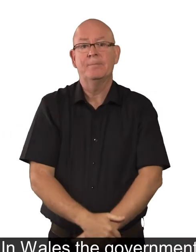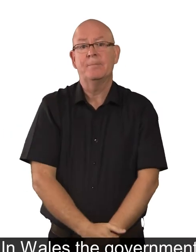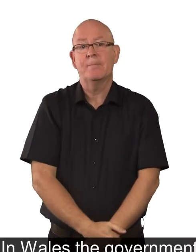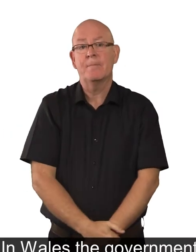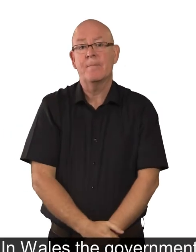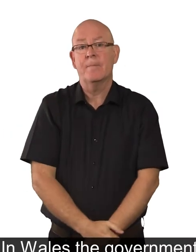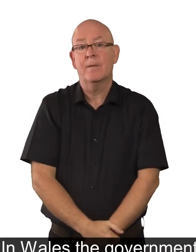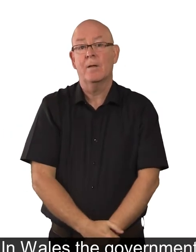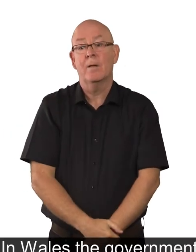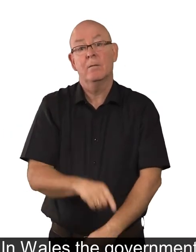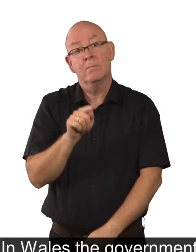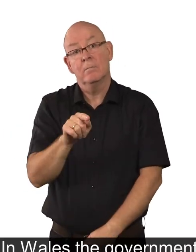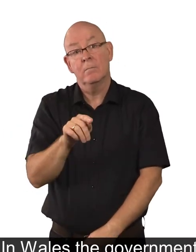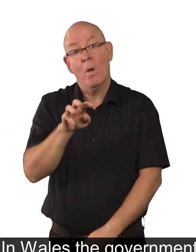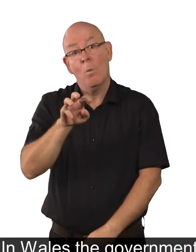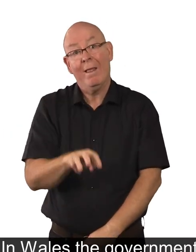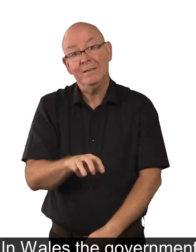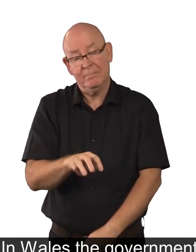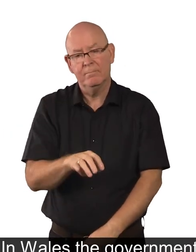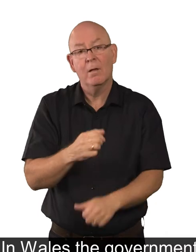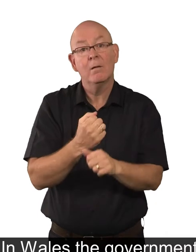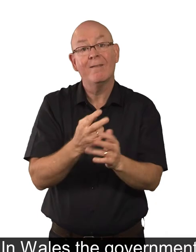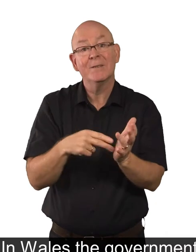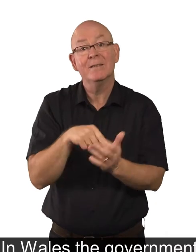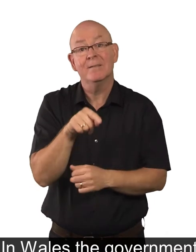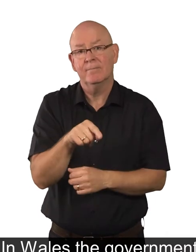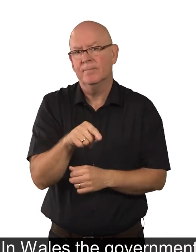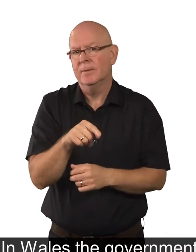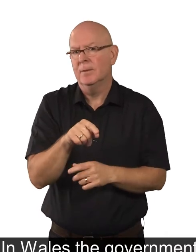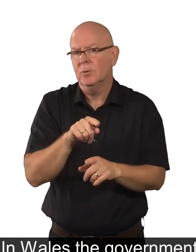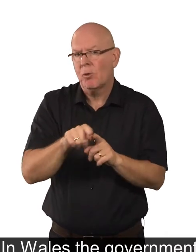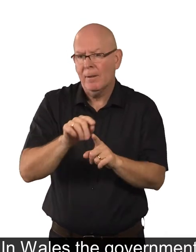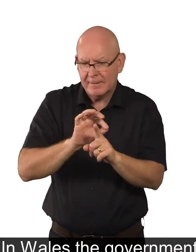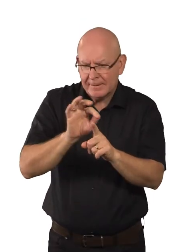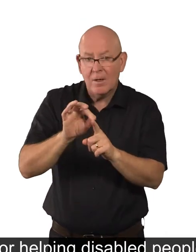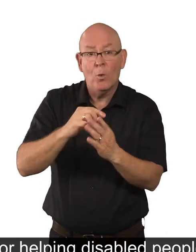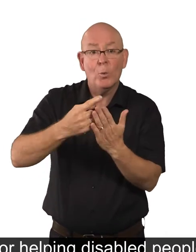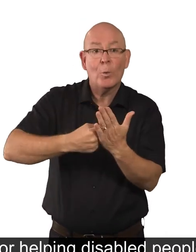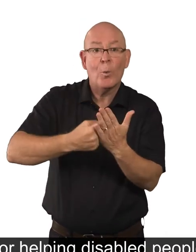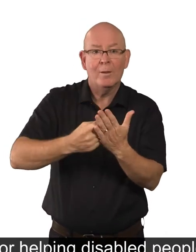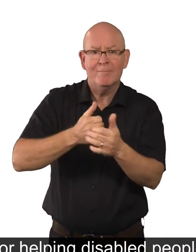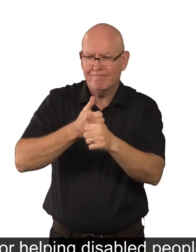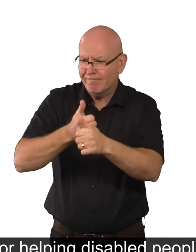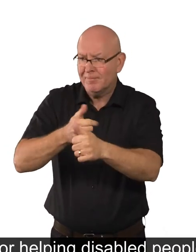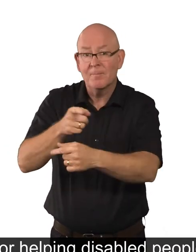In Wales, the government is improving the rules for helping disabled people to live independently.